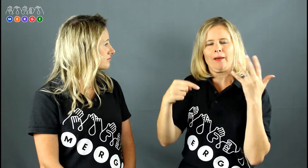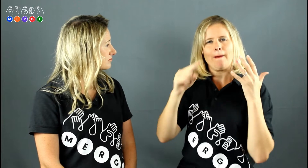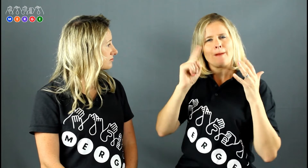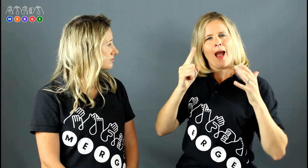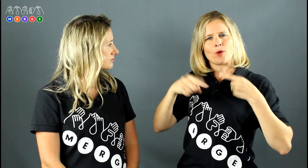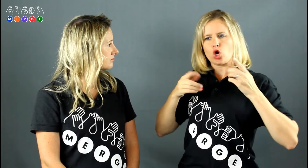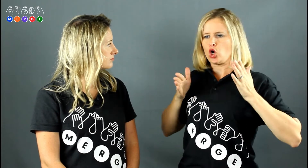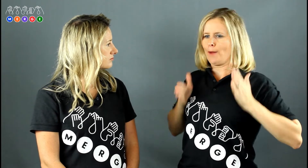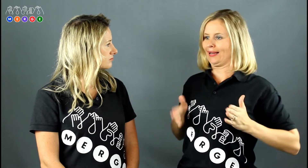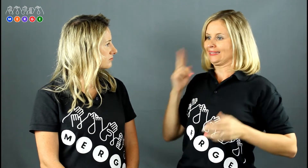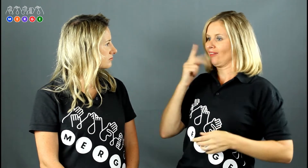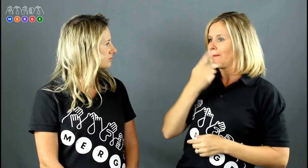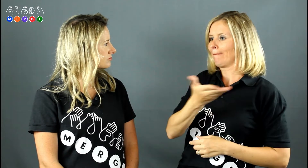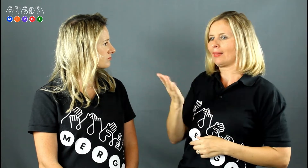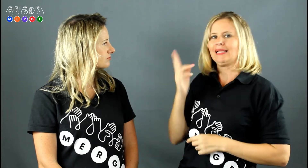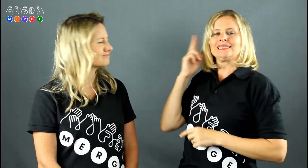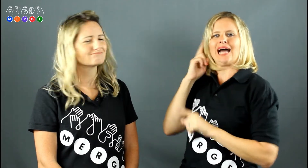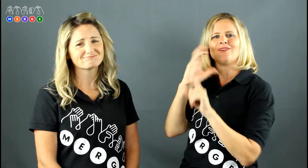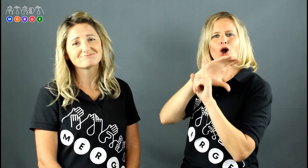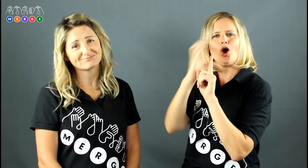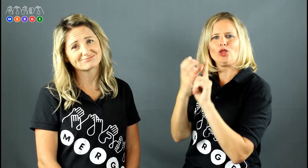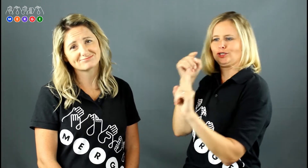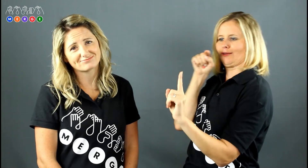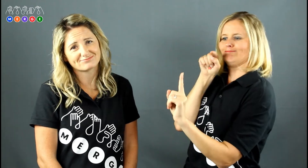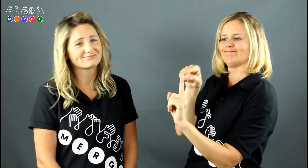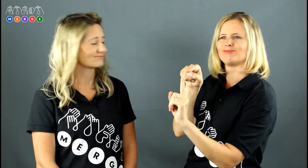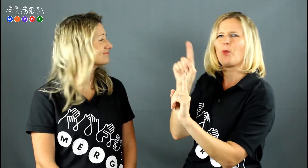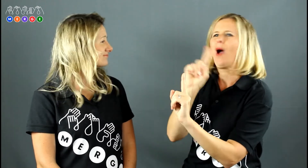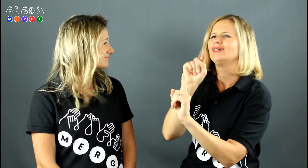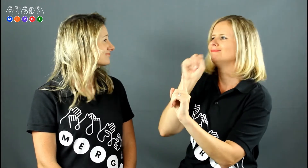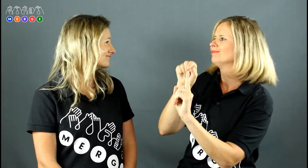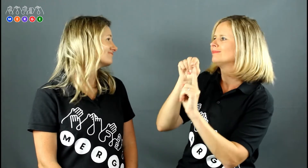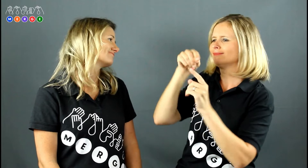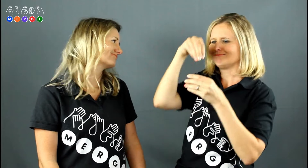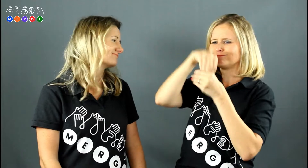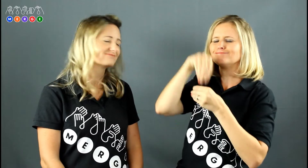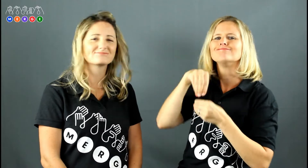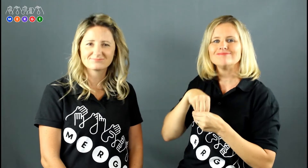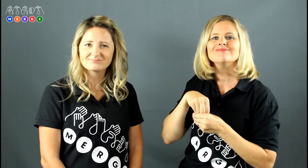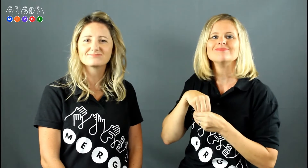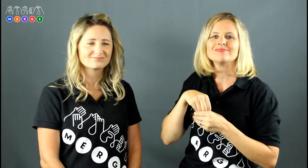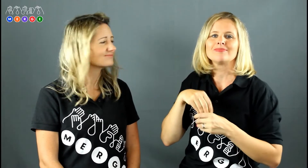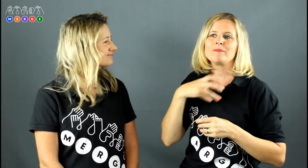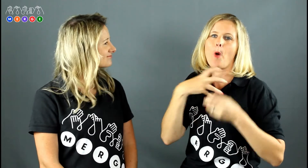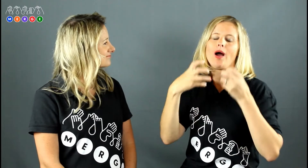make that environment for Deaf people. And it's also really about Deaf people being humans and having their own culture